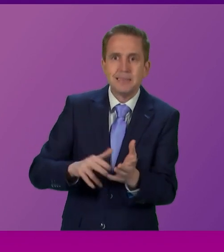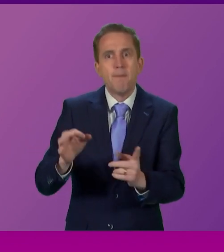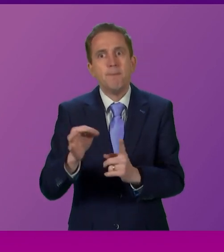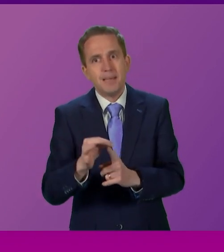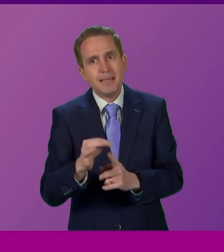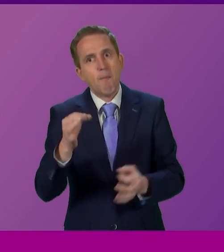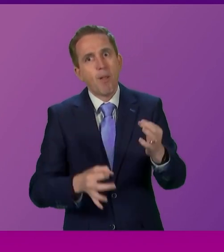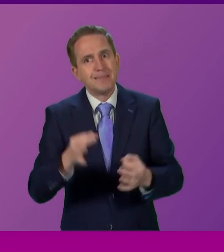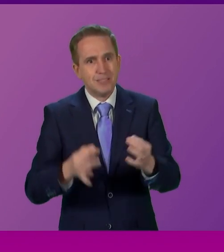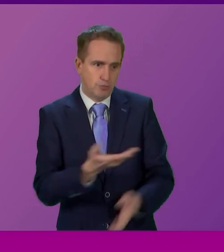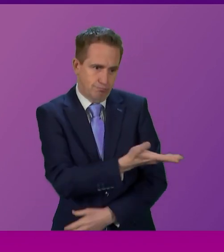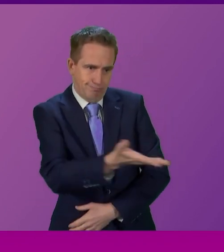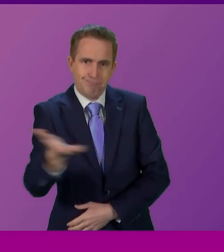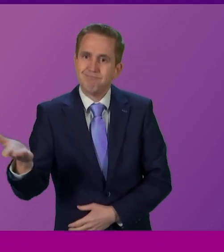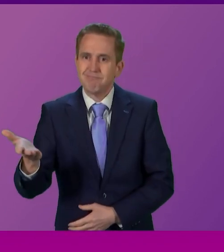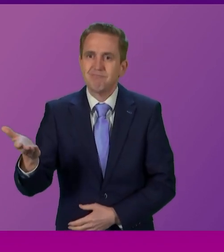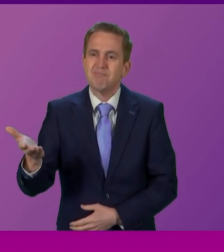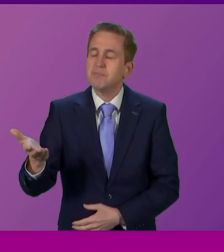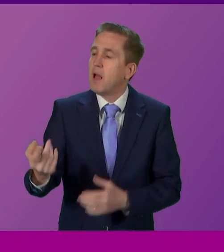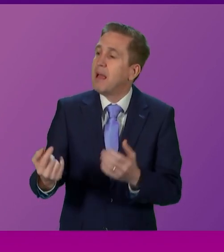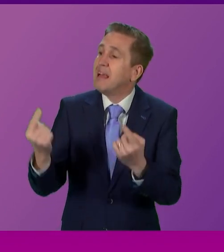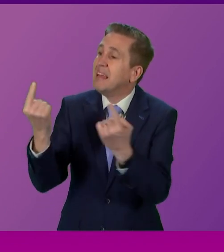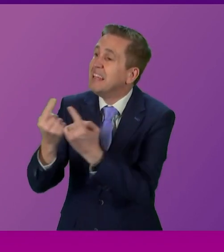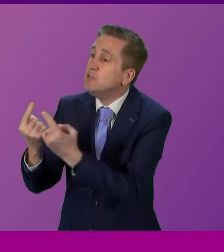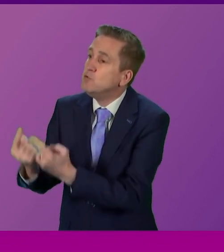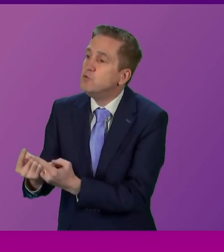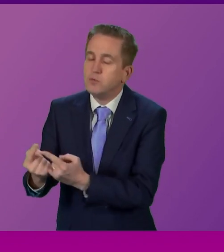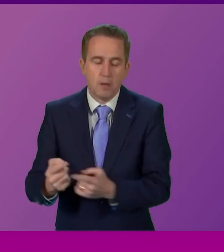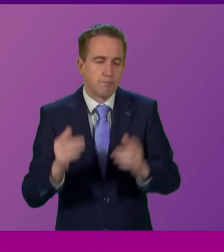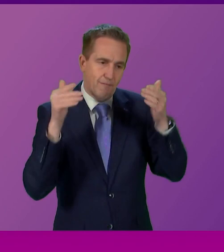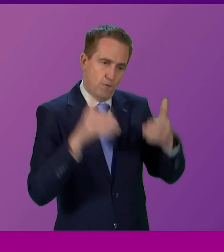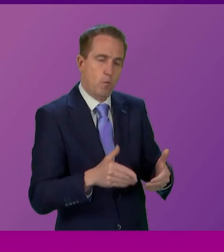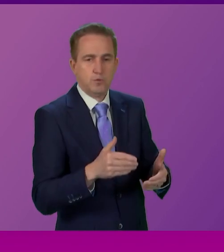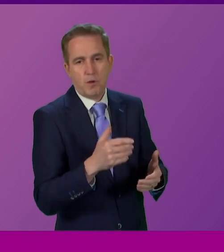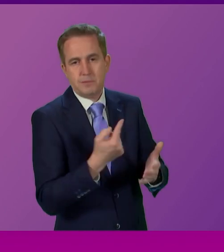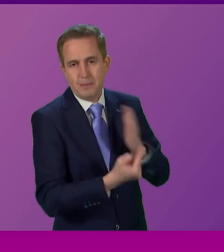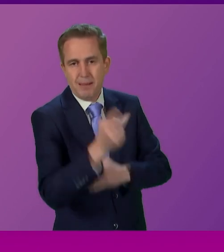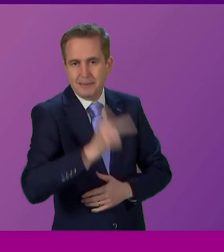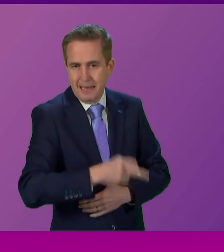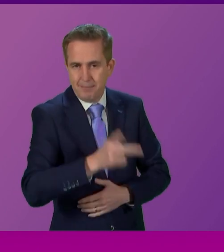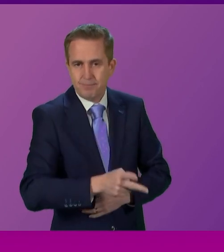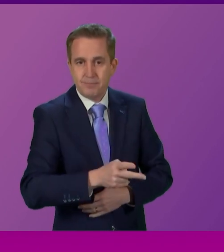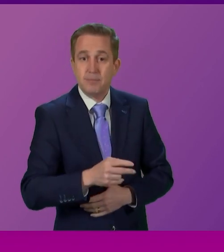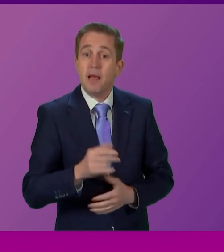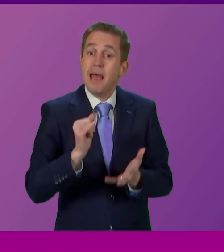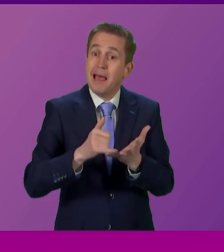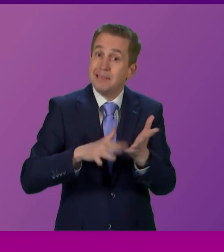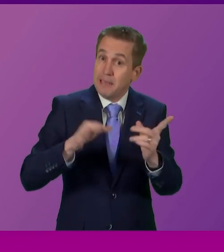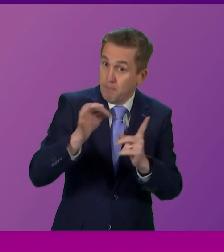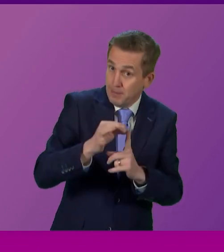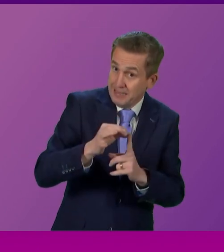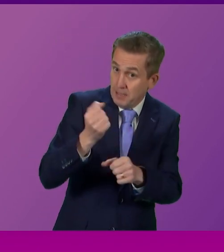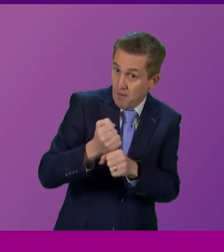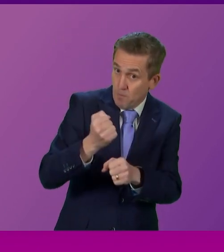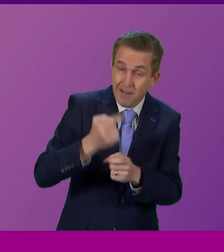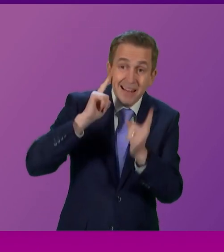politician, apparently there is no need to focus on the day job. Today, they are ignoring their duty to the